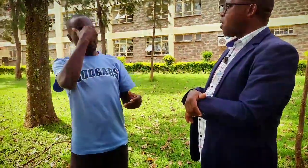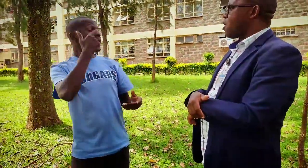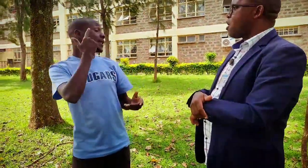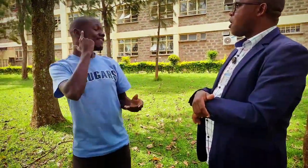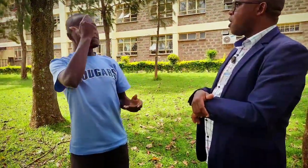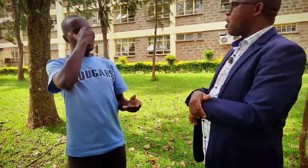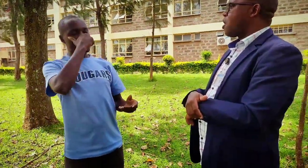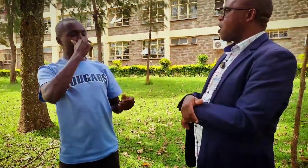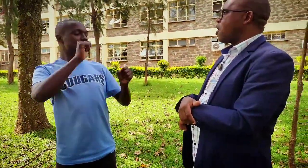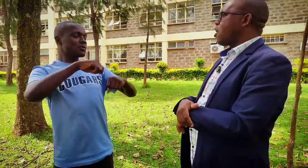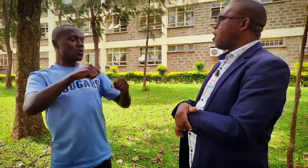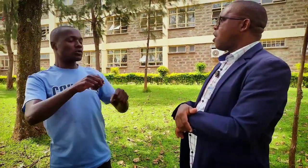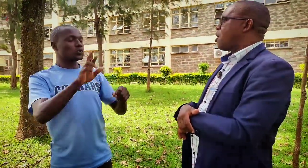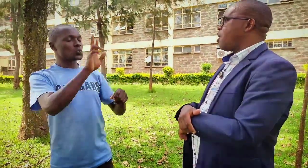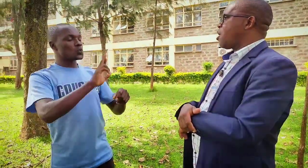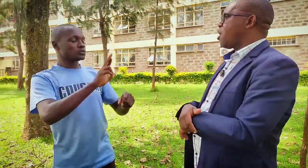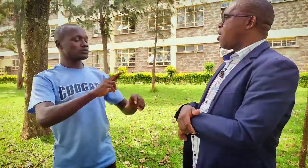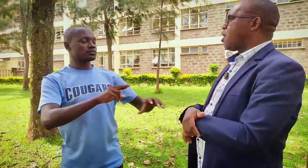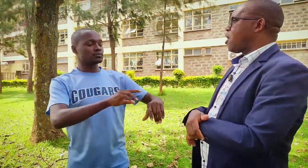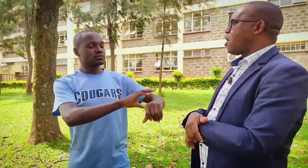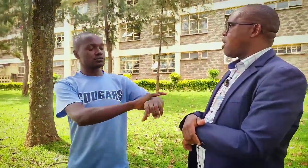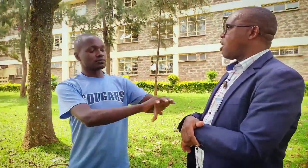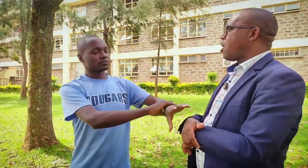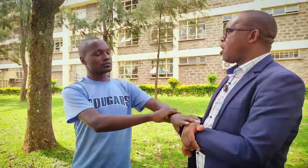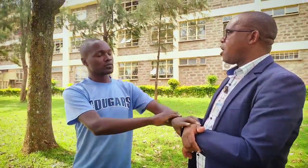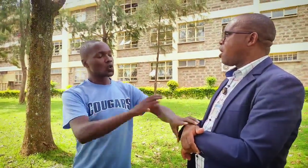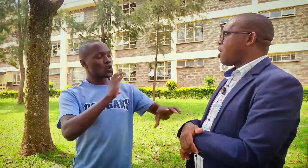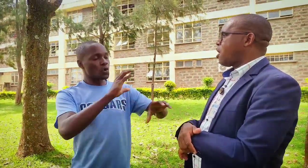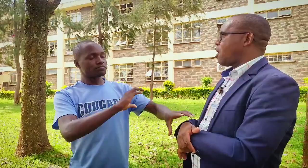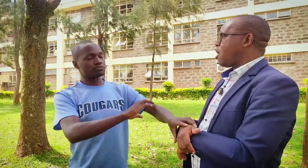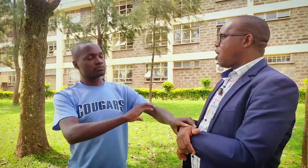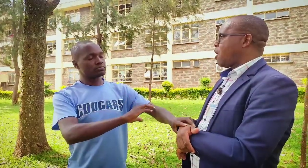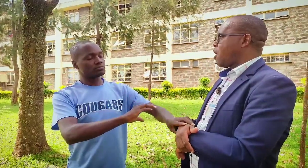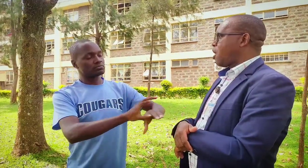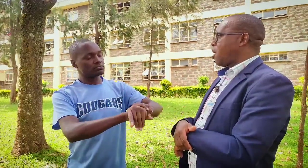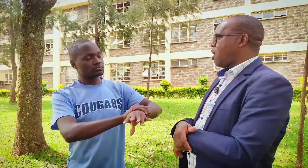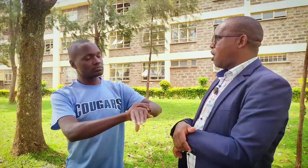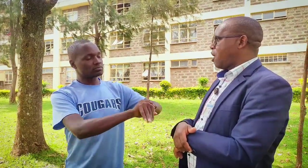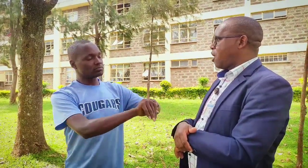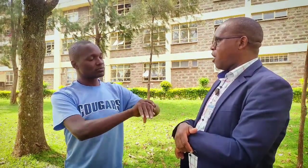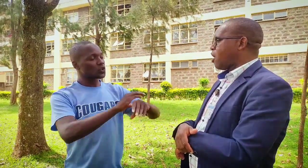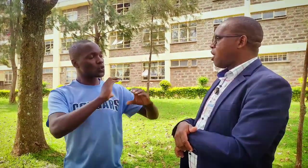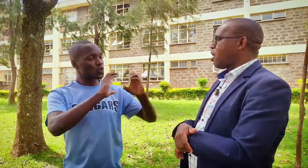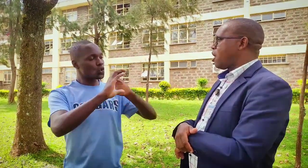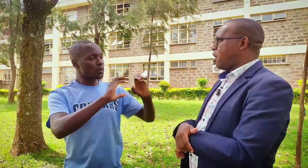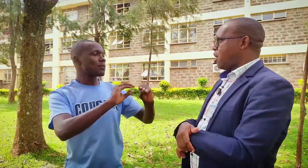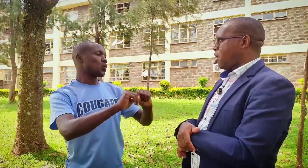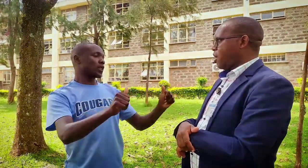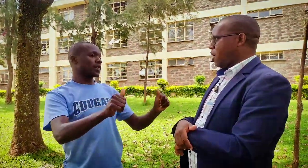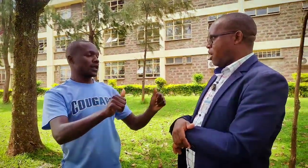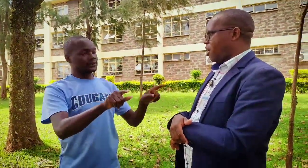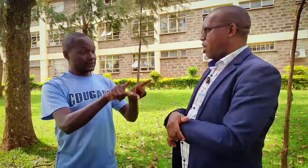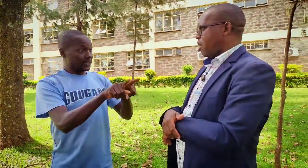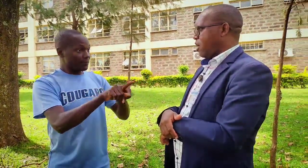in a deafblind school they use touching braille to communicate